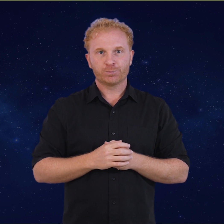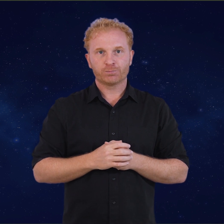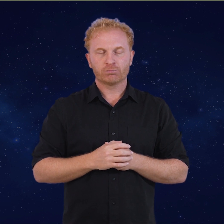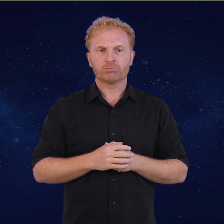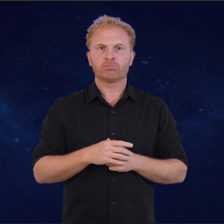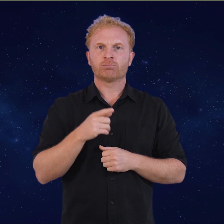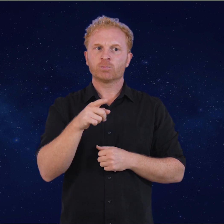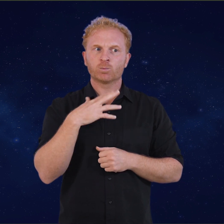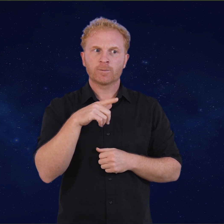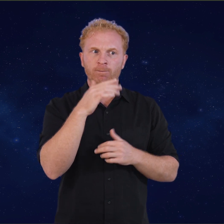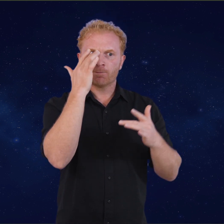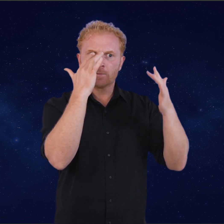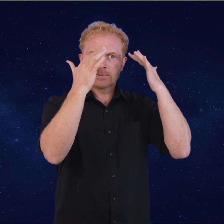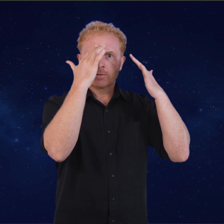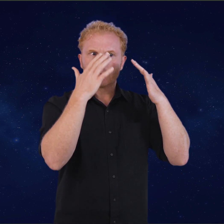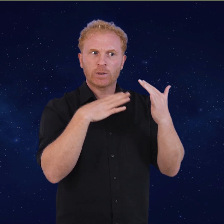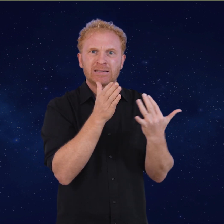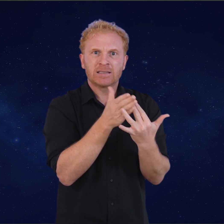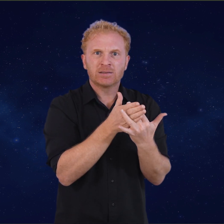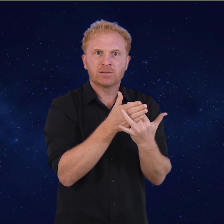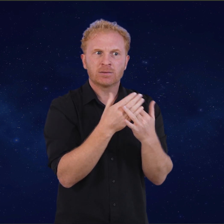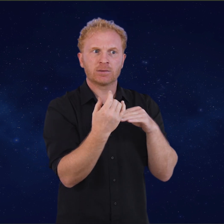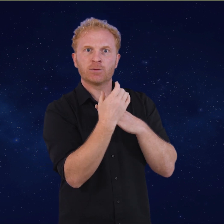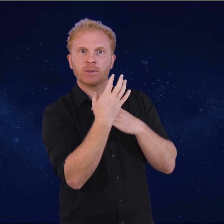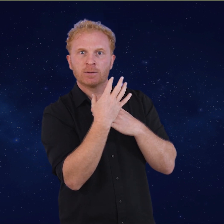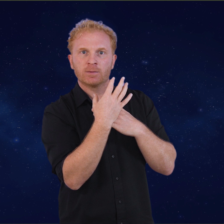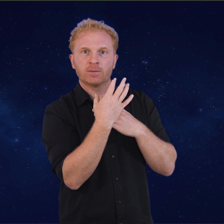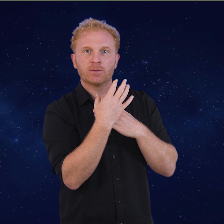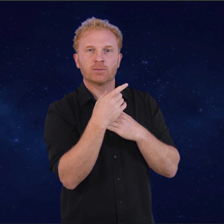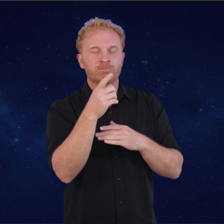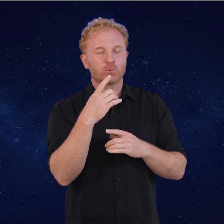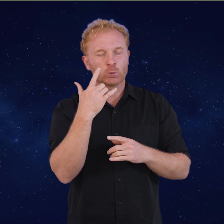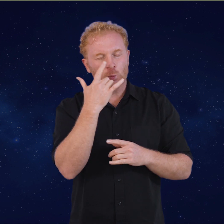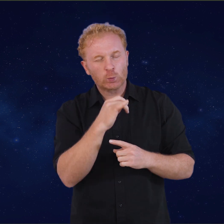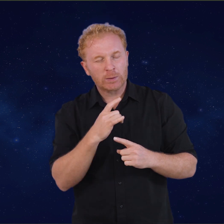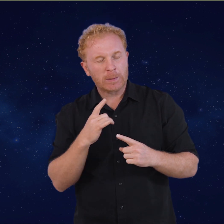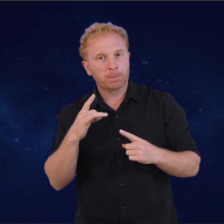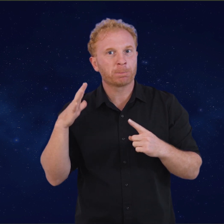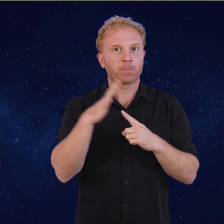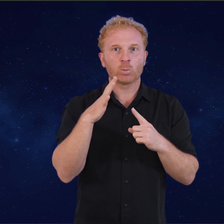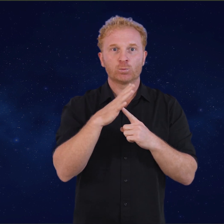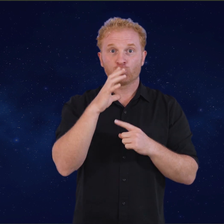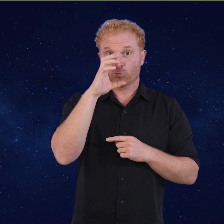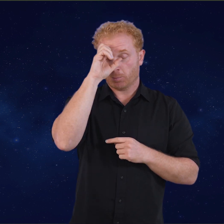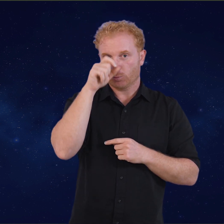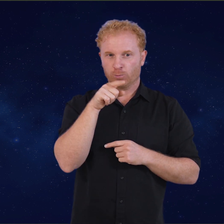This is why it's extremely important to research what professional bodies they may be registered with that holds them